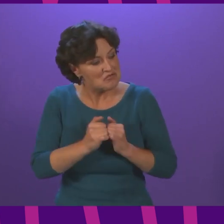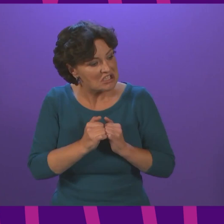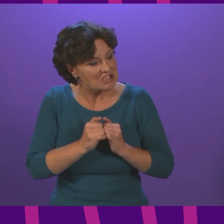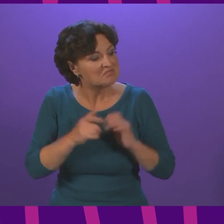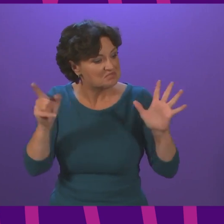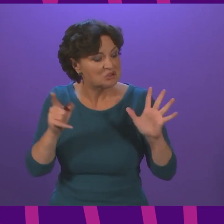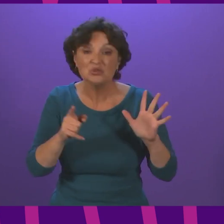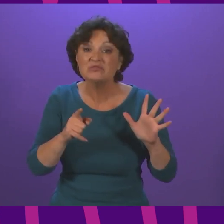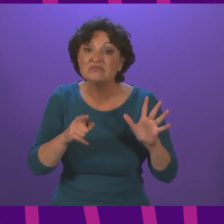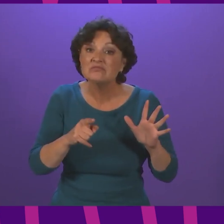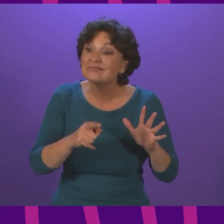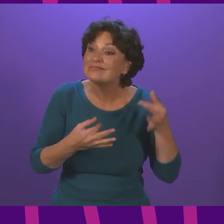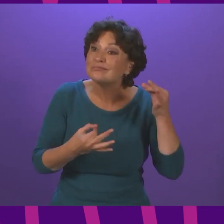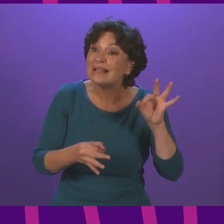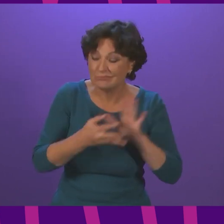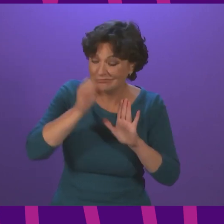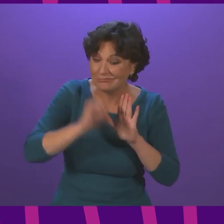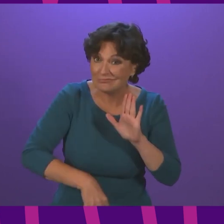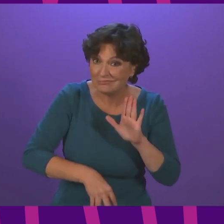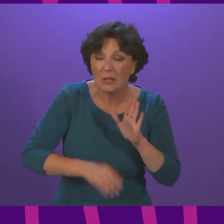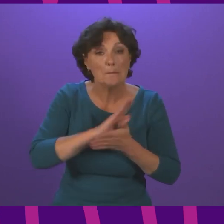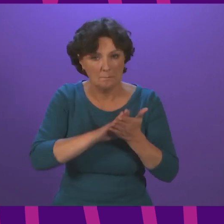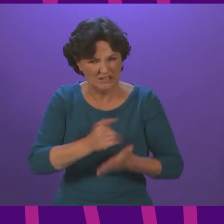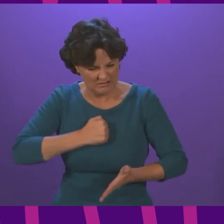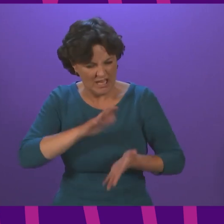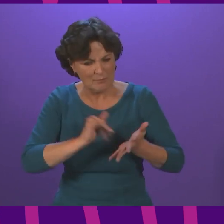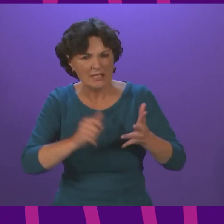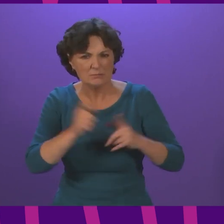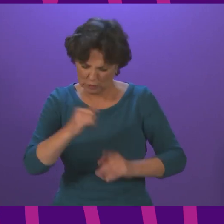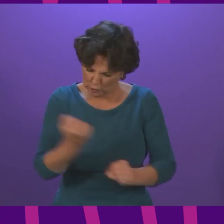rescind the regulations so that MSPs can do our job?